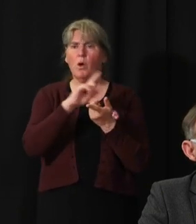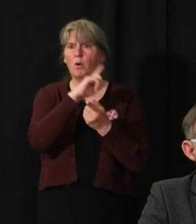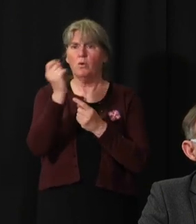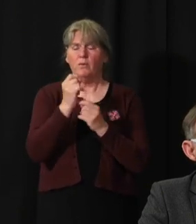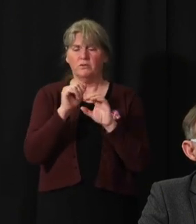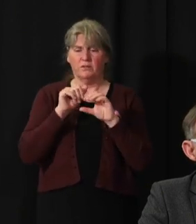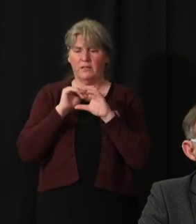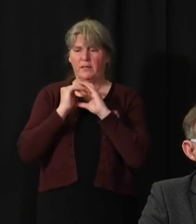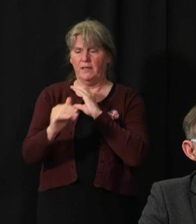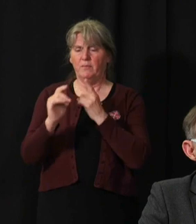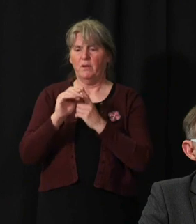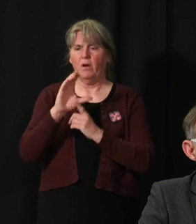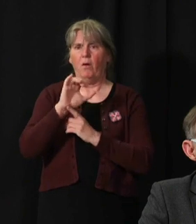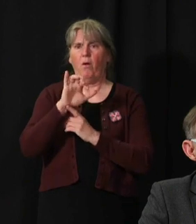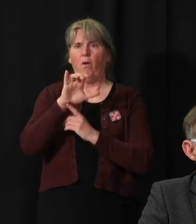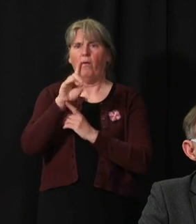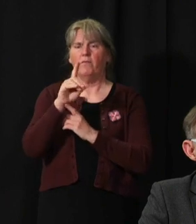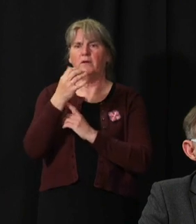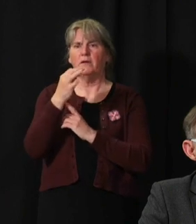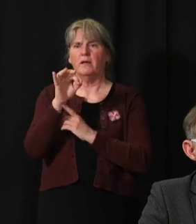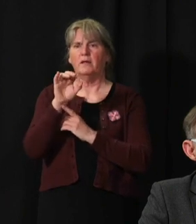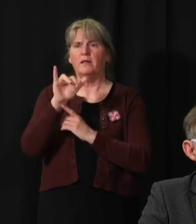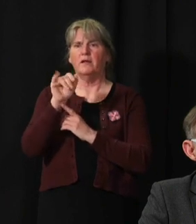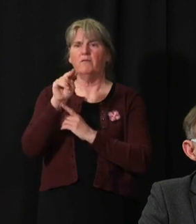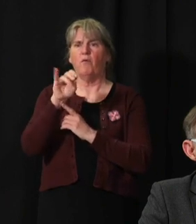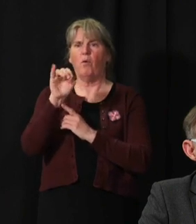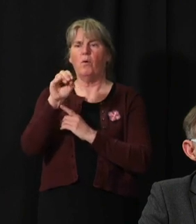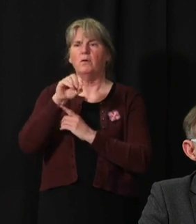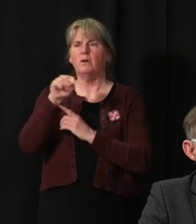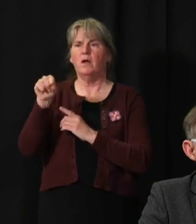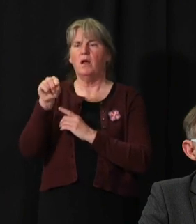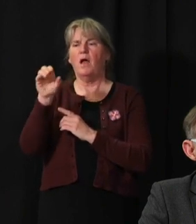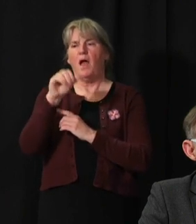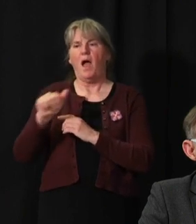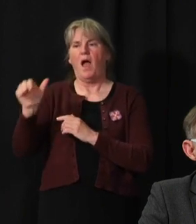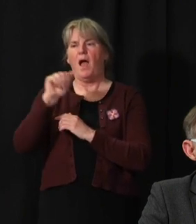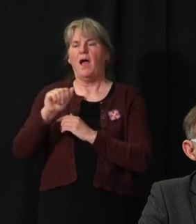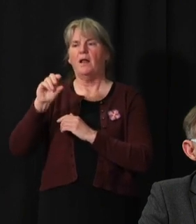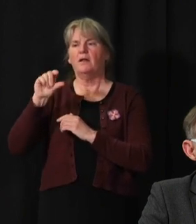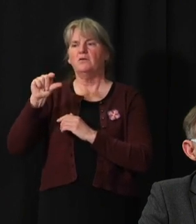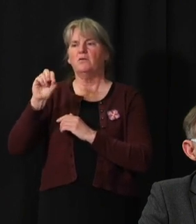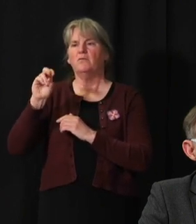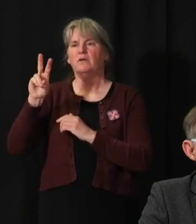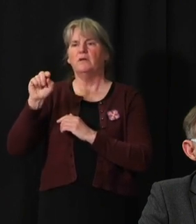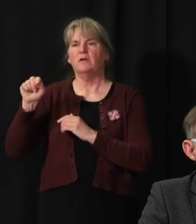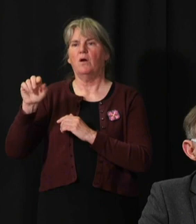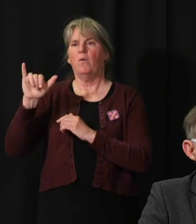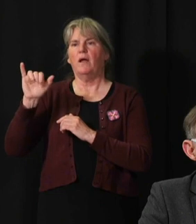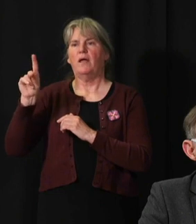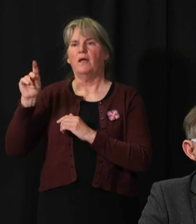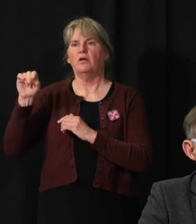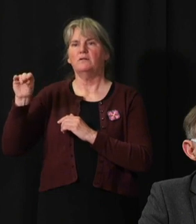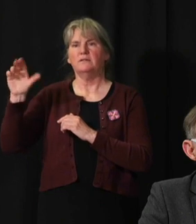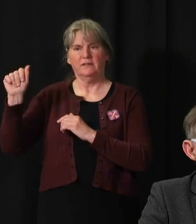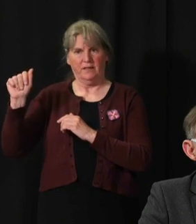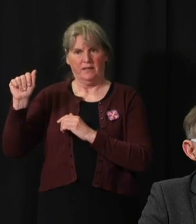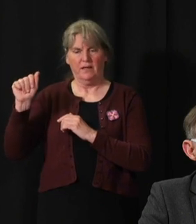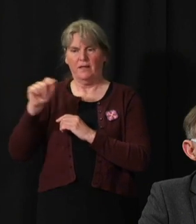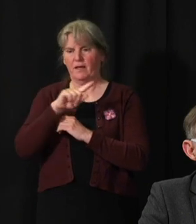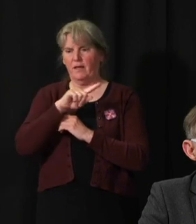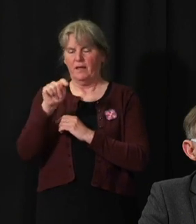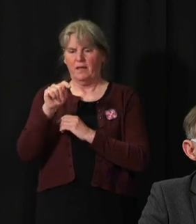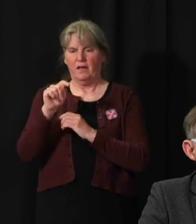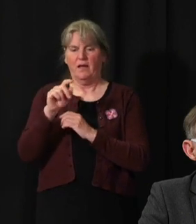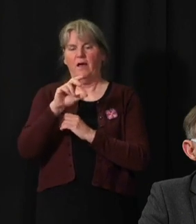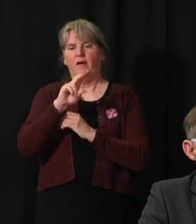please send it to COVID19info at gov.yk.ca with the subject line, virtual